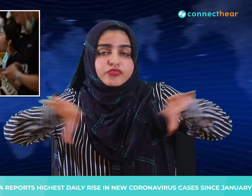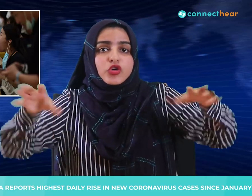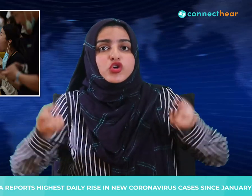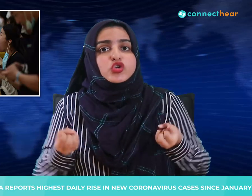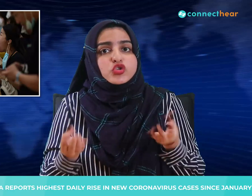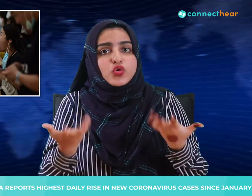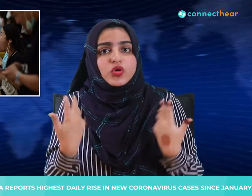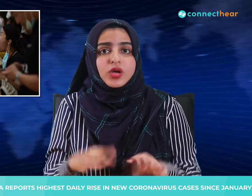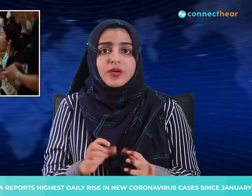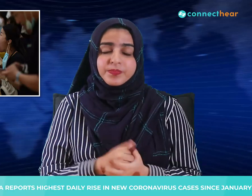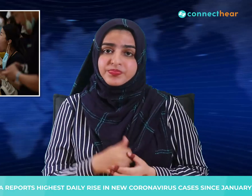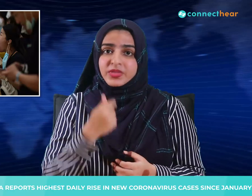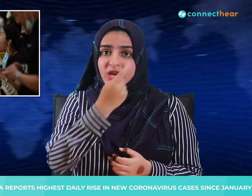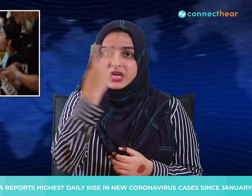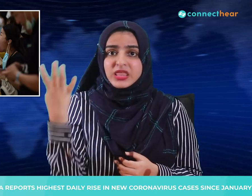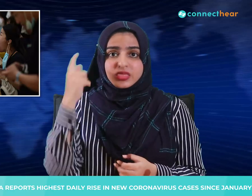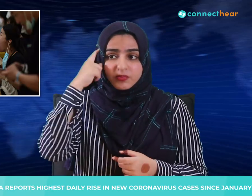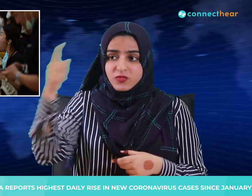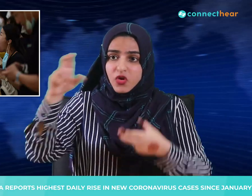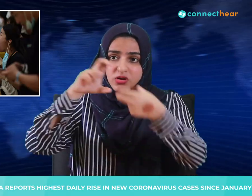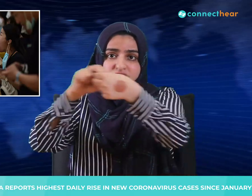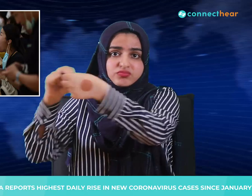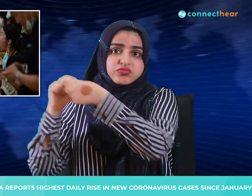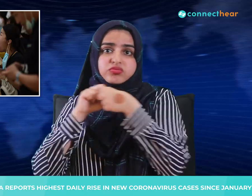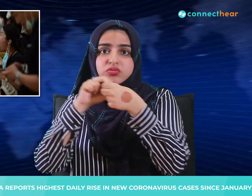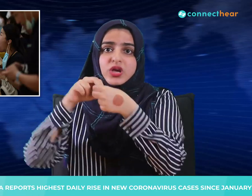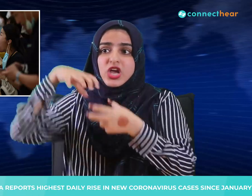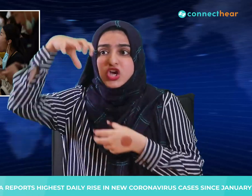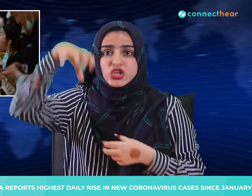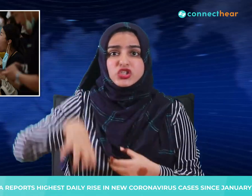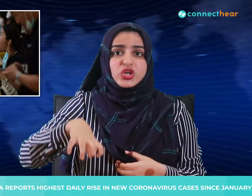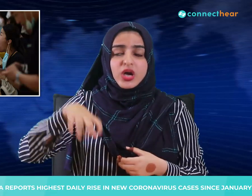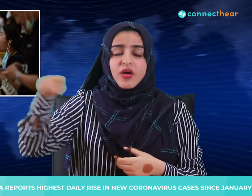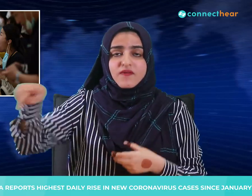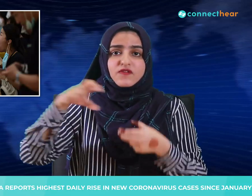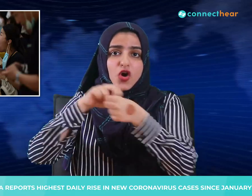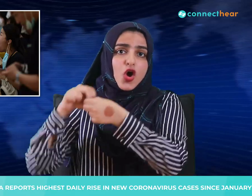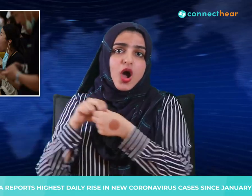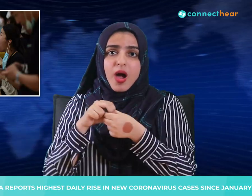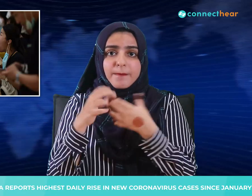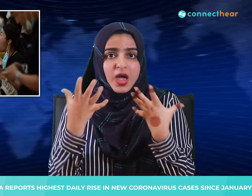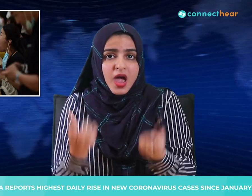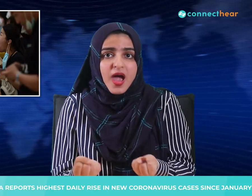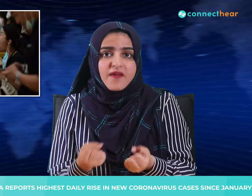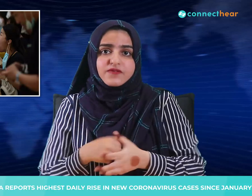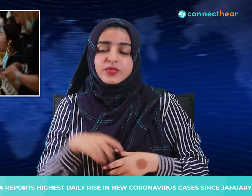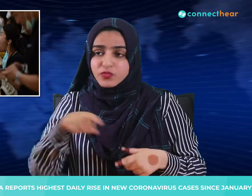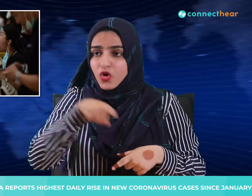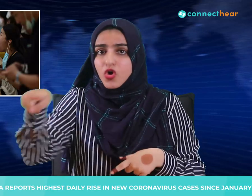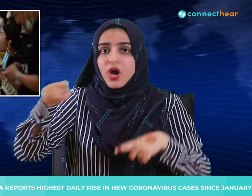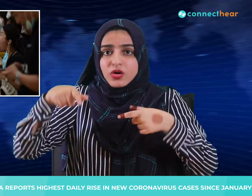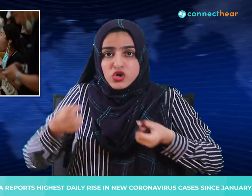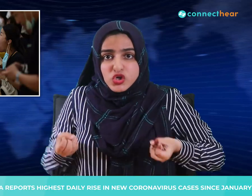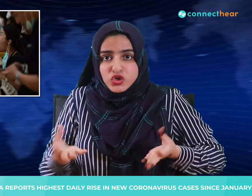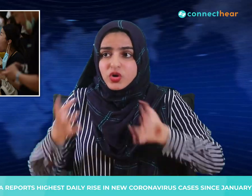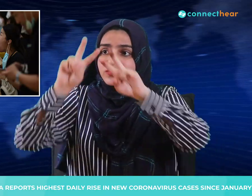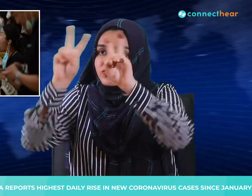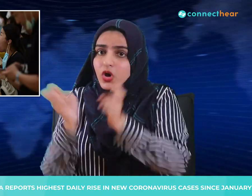Tens of thousands of people are under lockdown in Jiangsu's provincial capital, as authorities test the city's 9